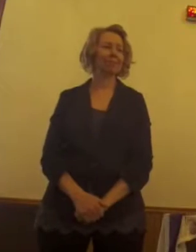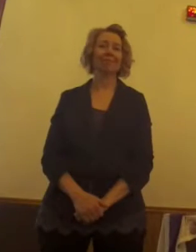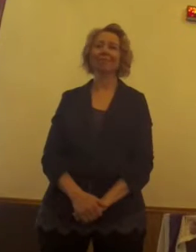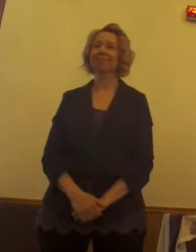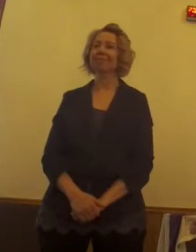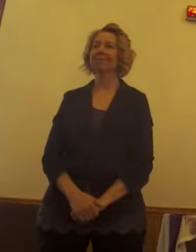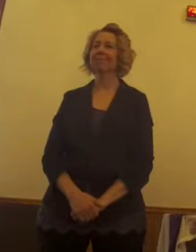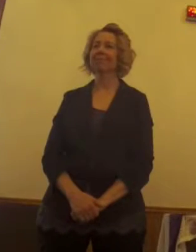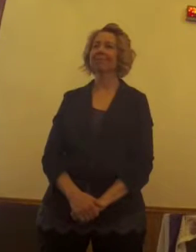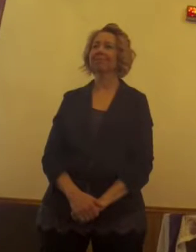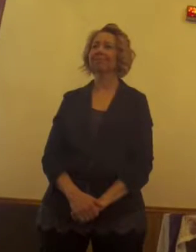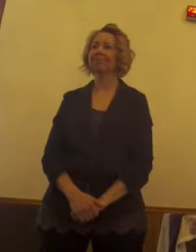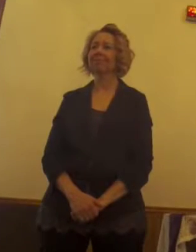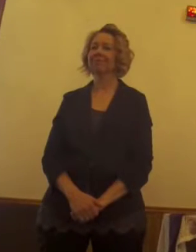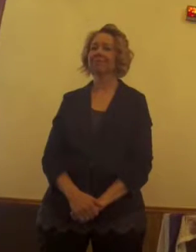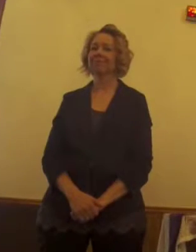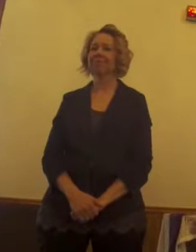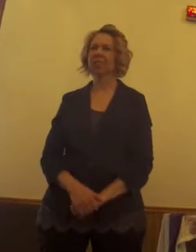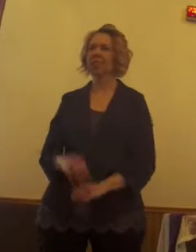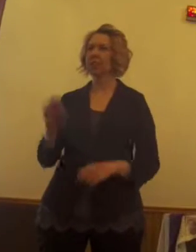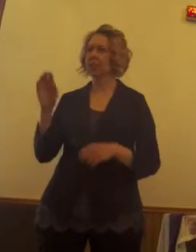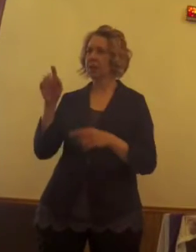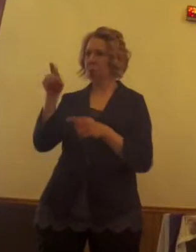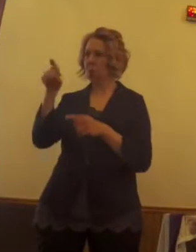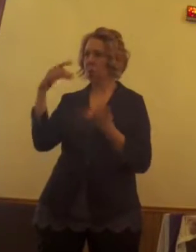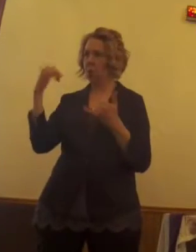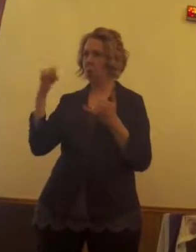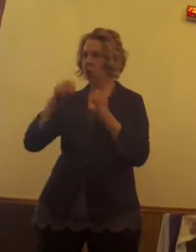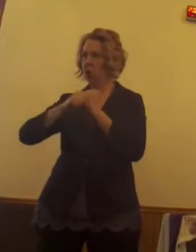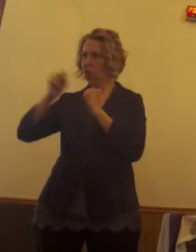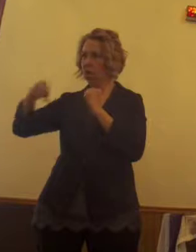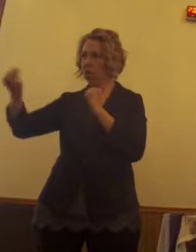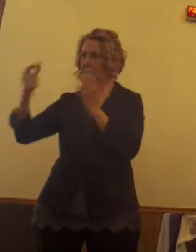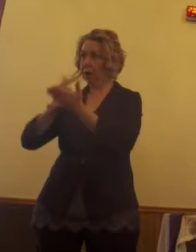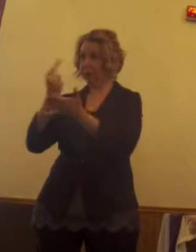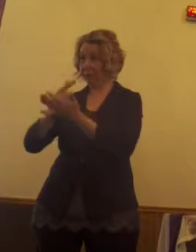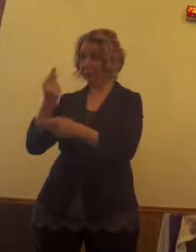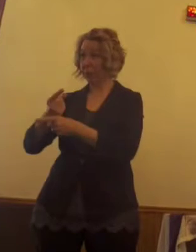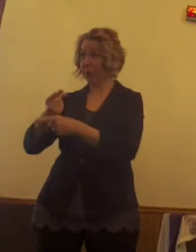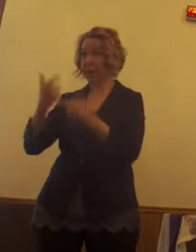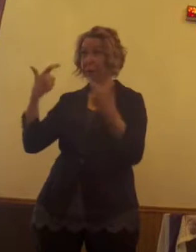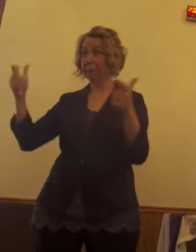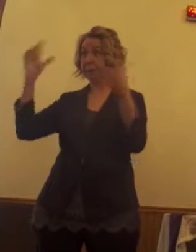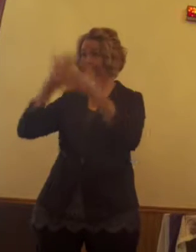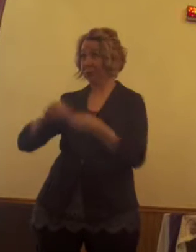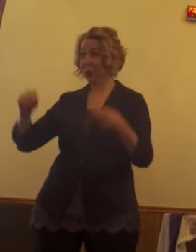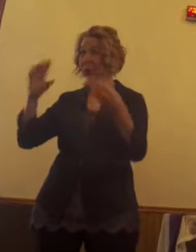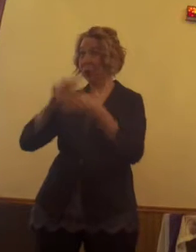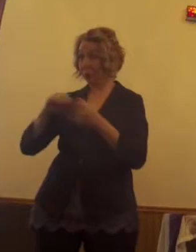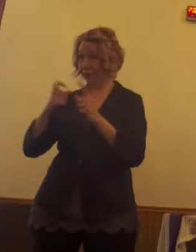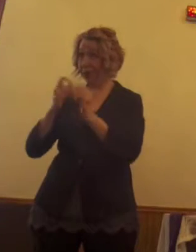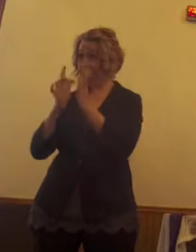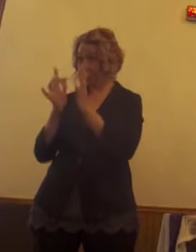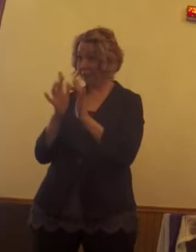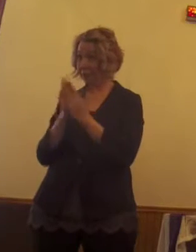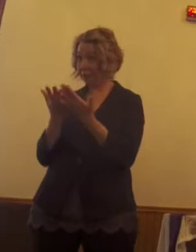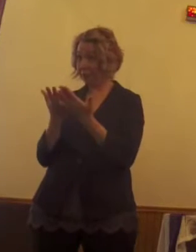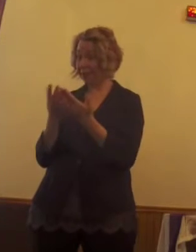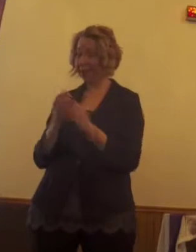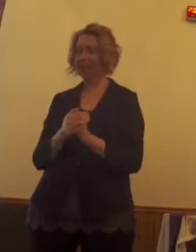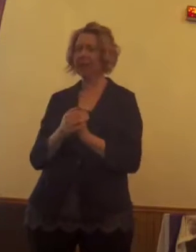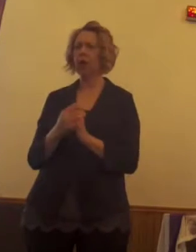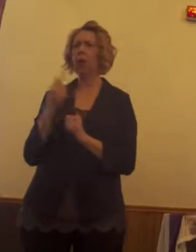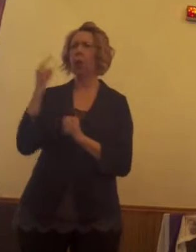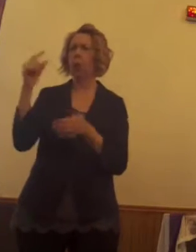I have to commend Mark for reading the novel this morning out of scripture. I have to laugh as I was listening to it. There is one